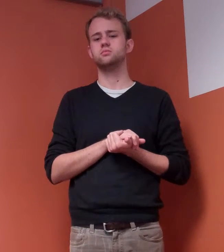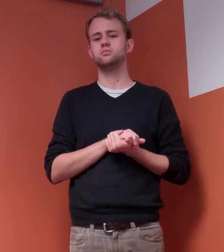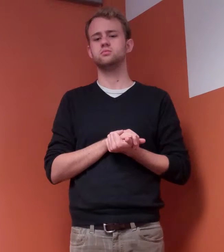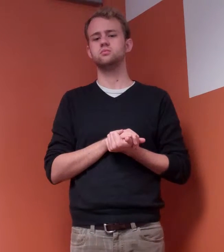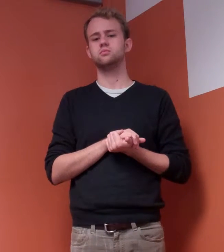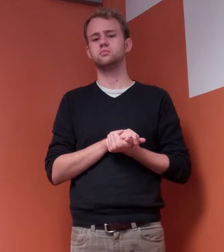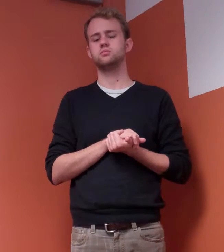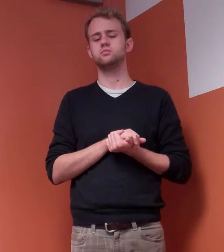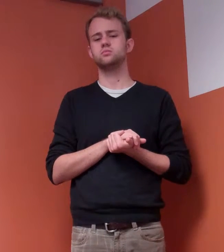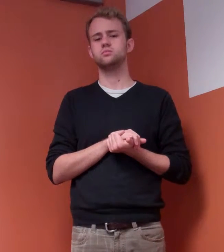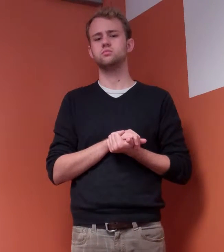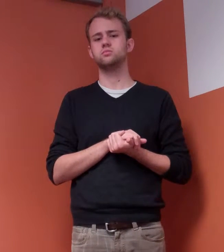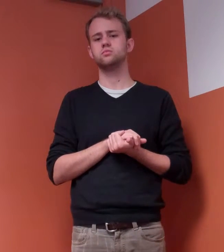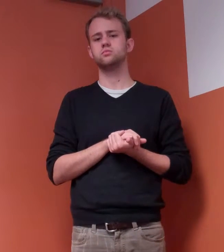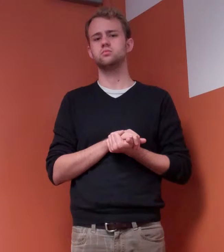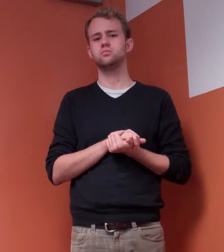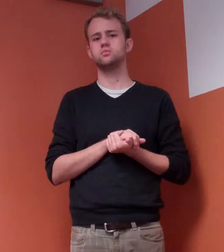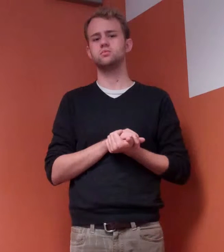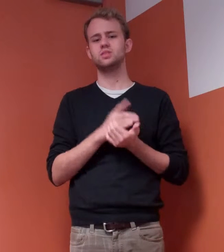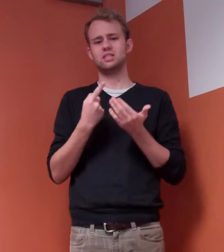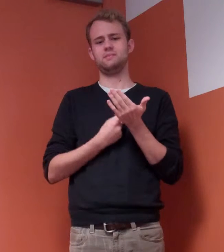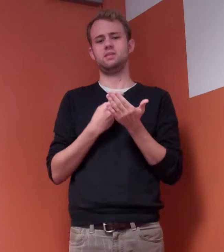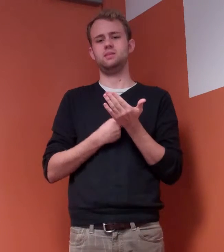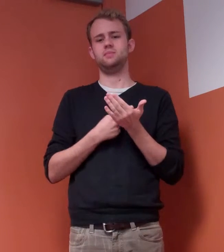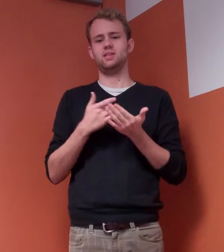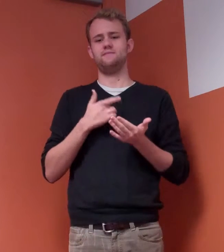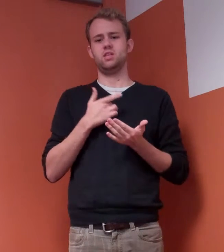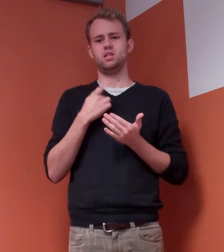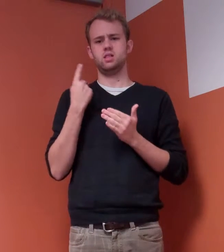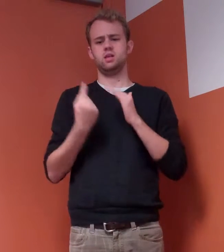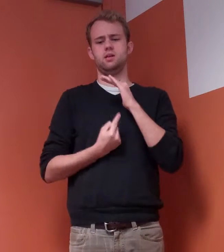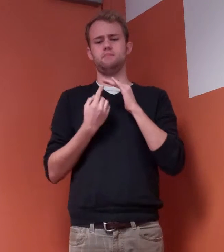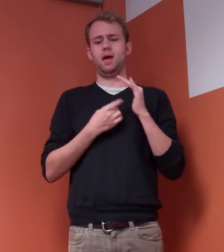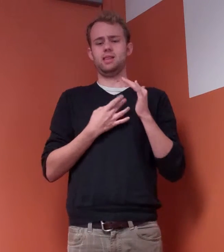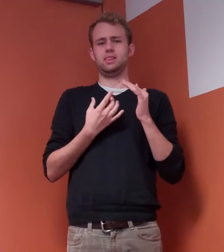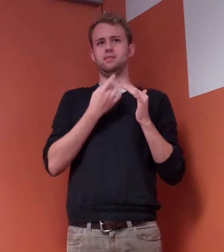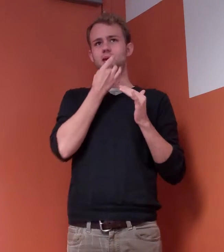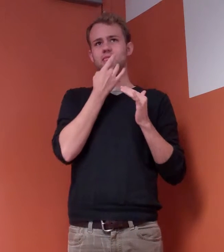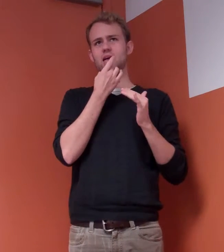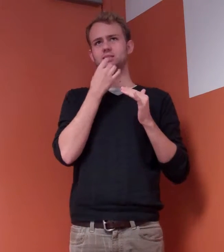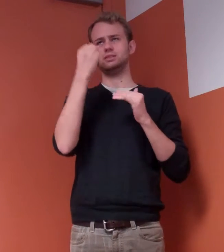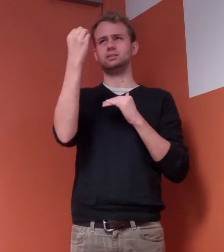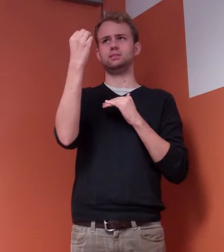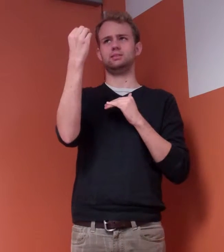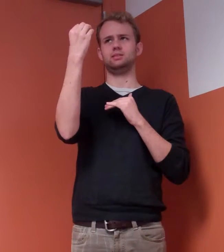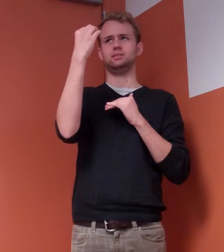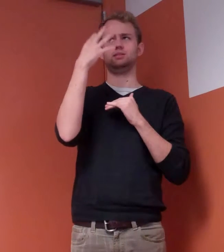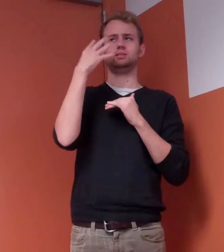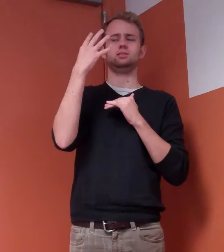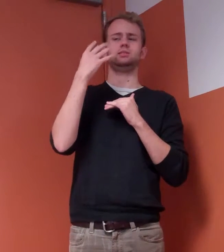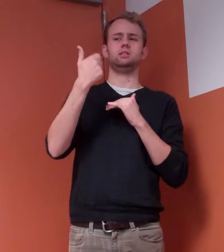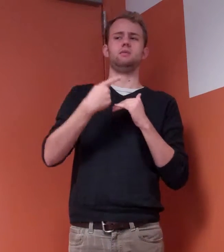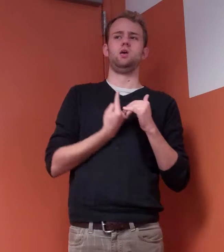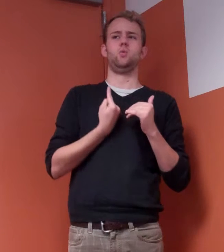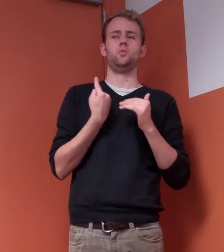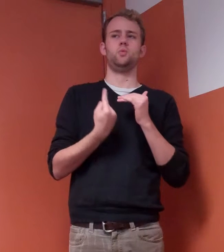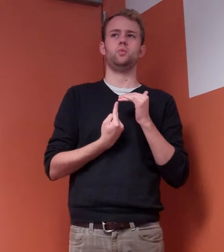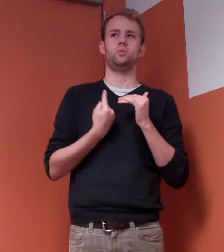keep the lights on in my own little universe. I'm convinced that all of the darkness must be of my own doing. That I am the